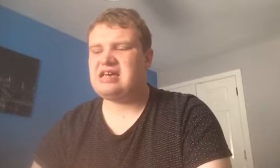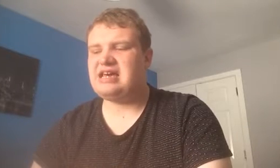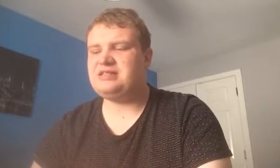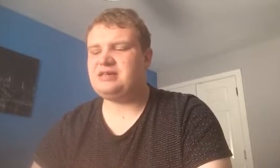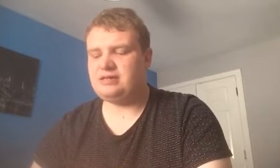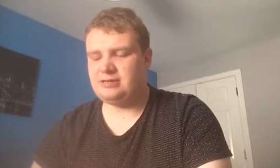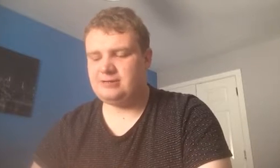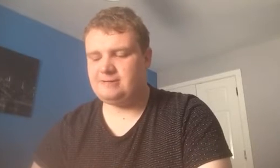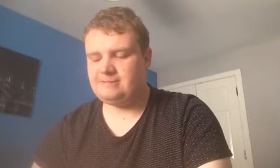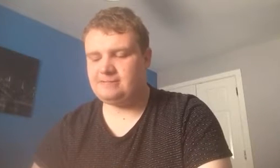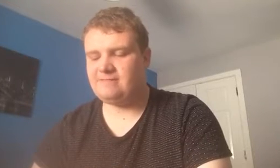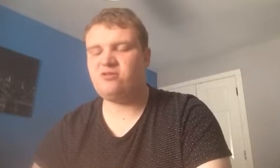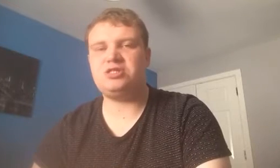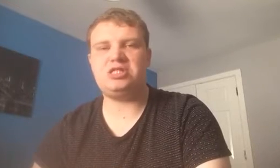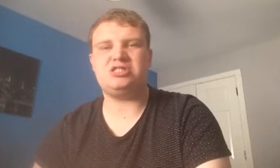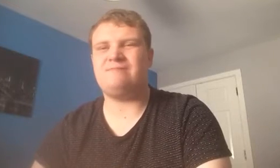In the, through the season.